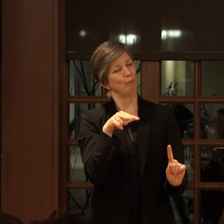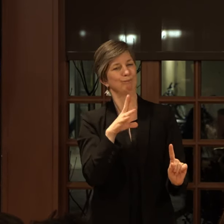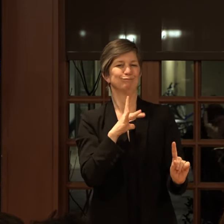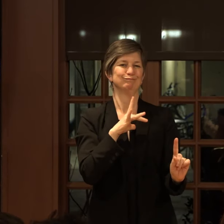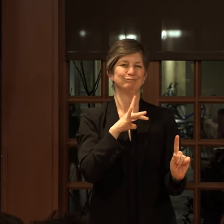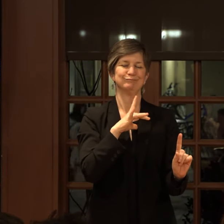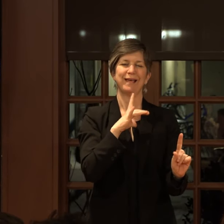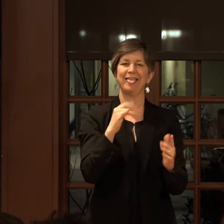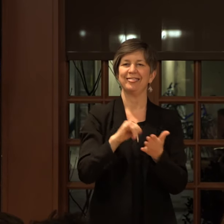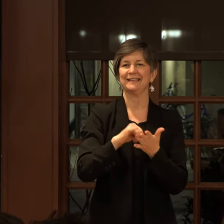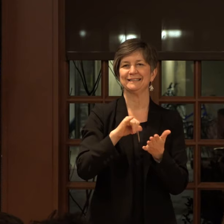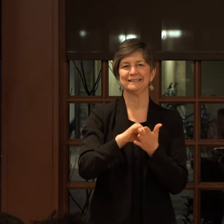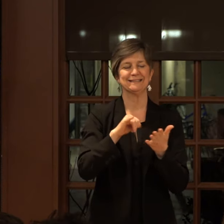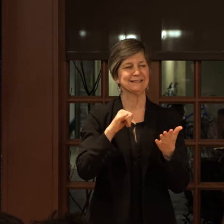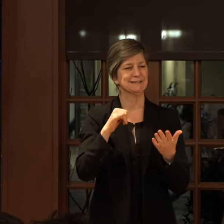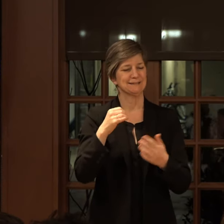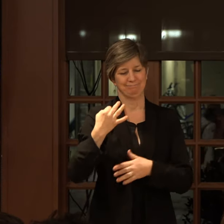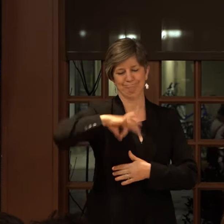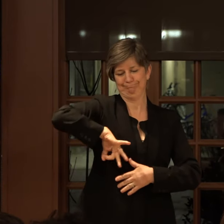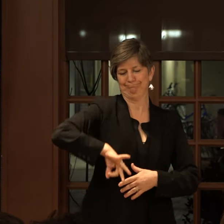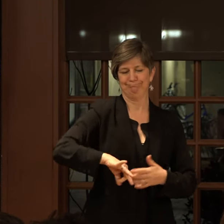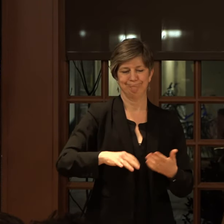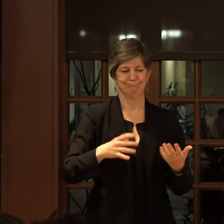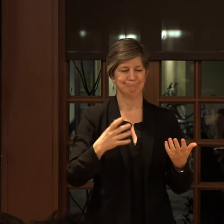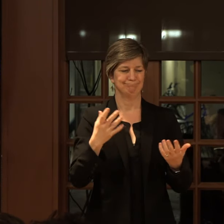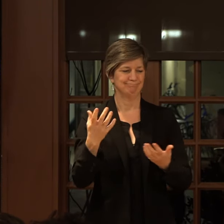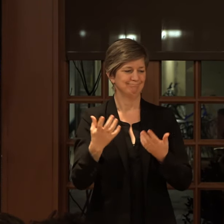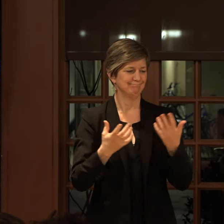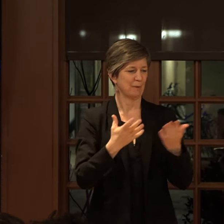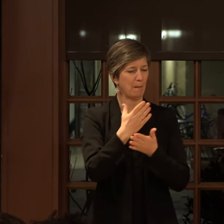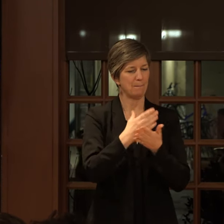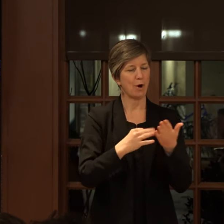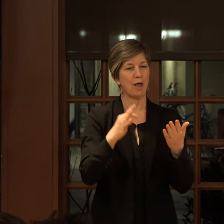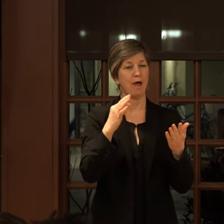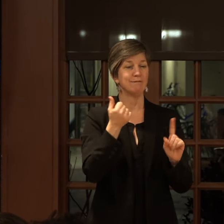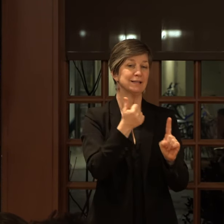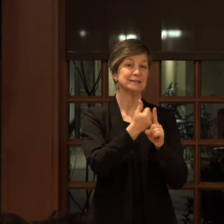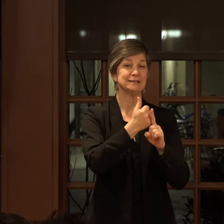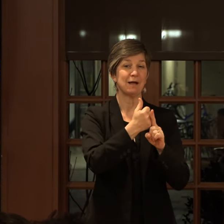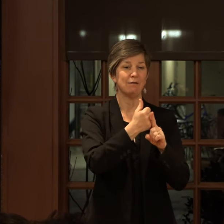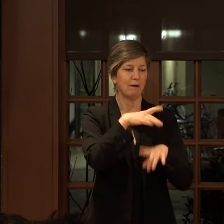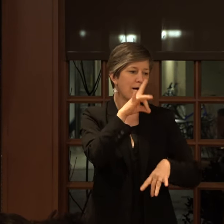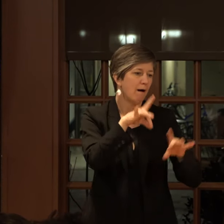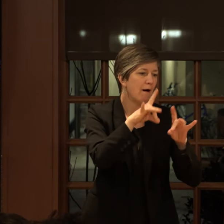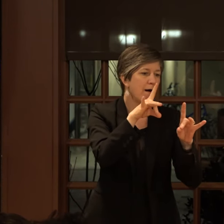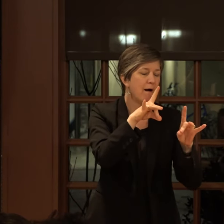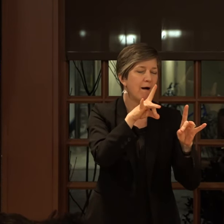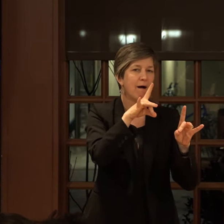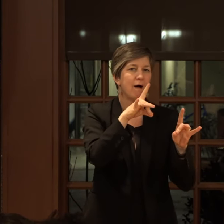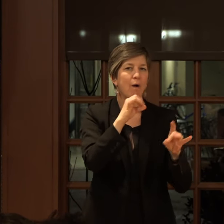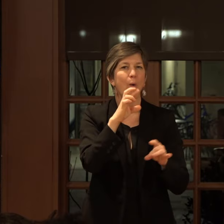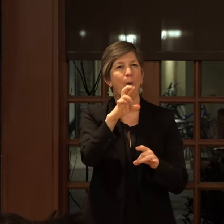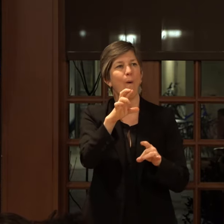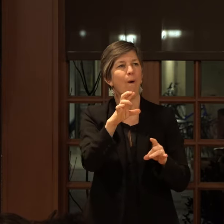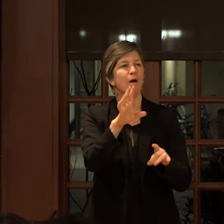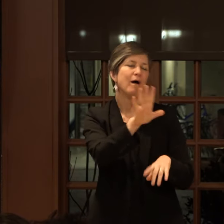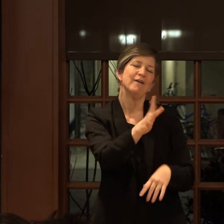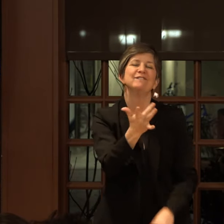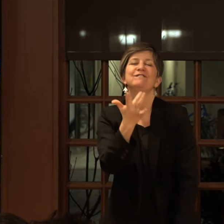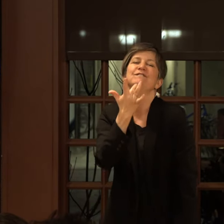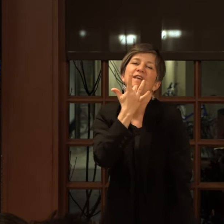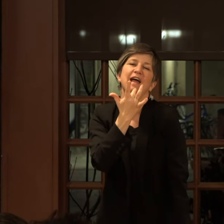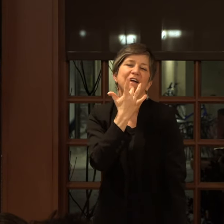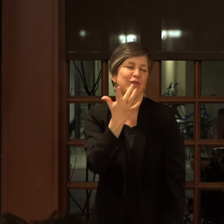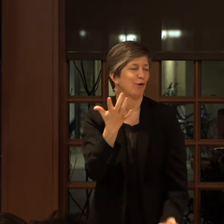of this enriching, I don't know, part of like self-discovery and or a favor one does